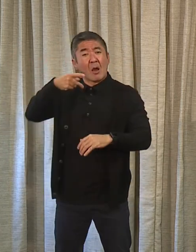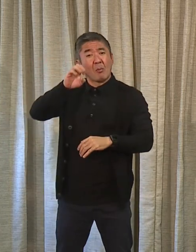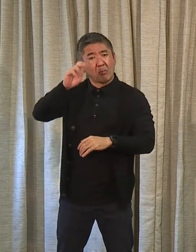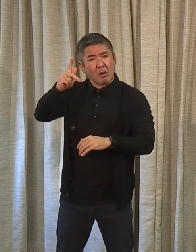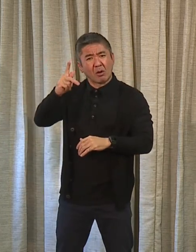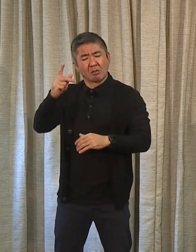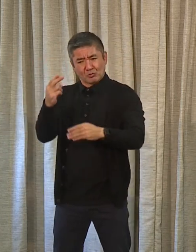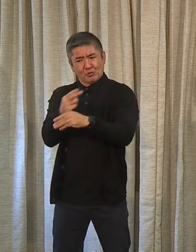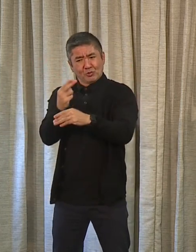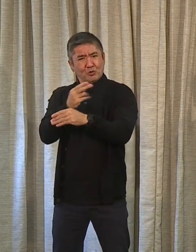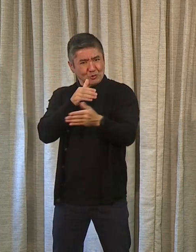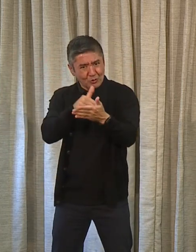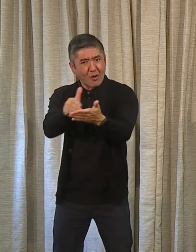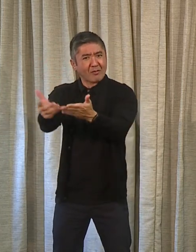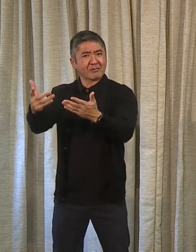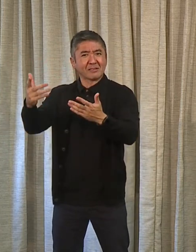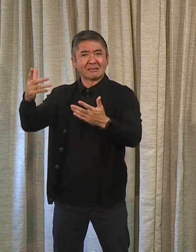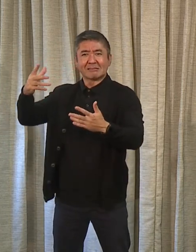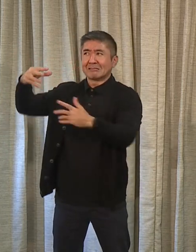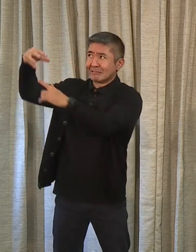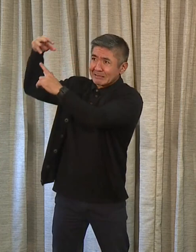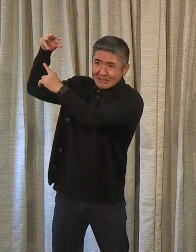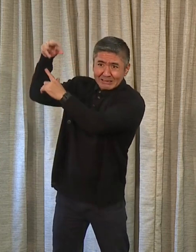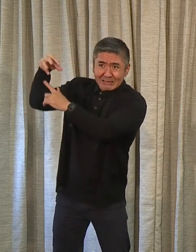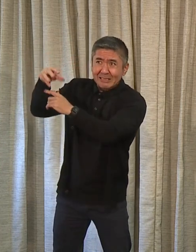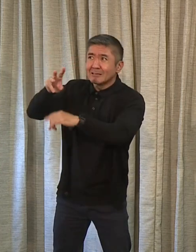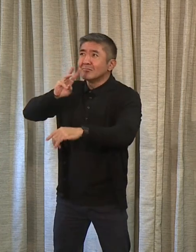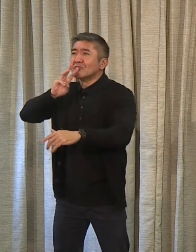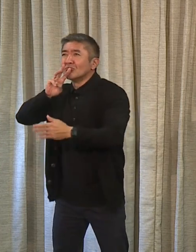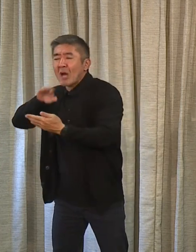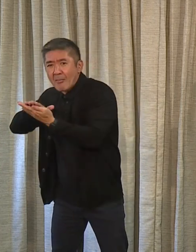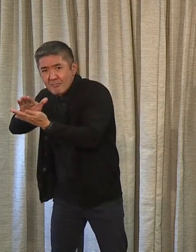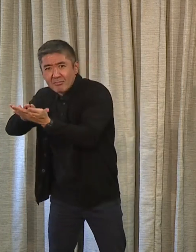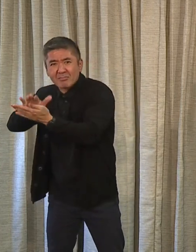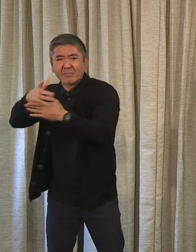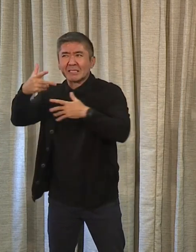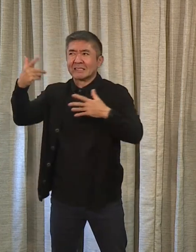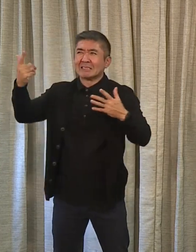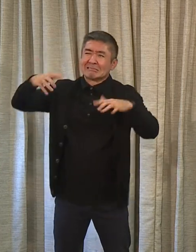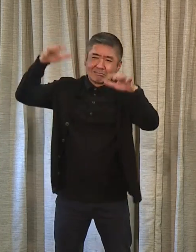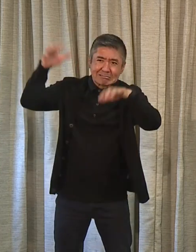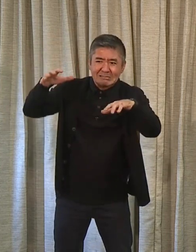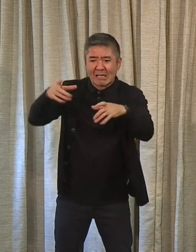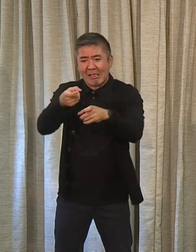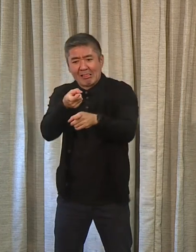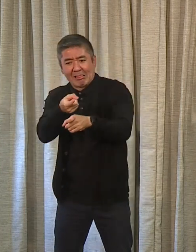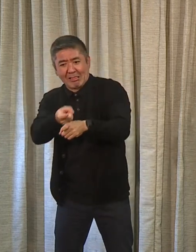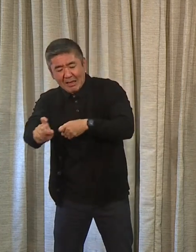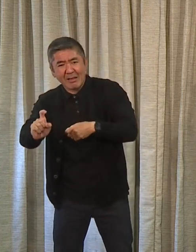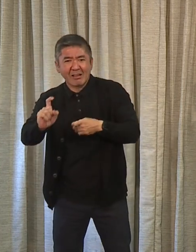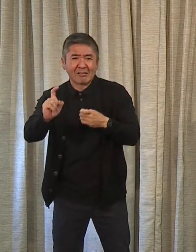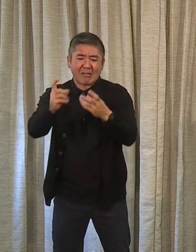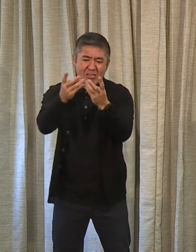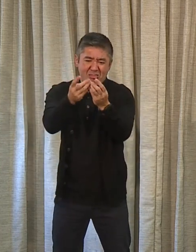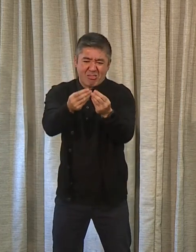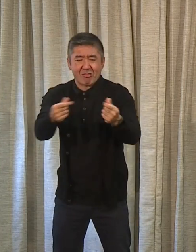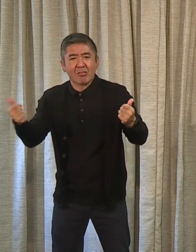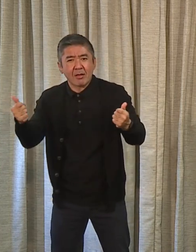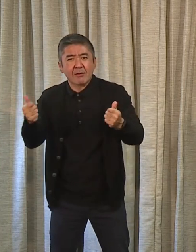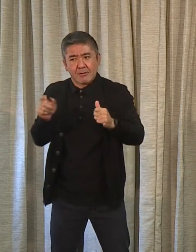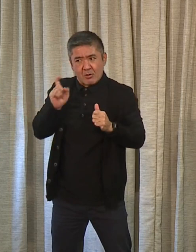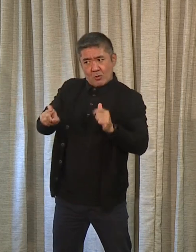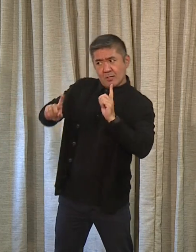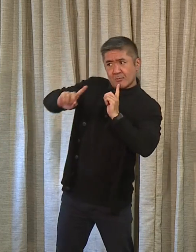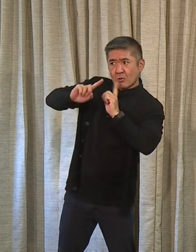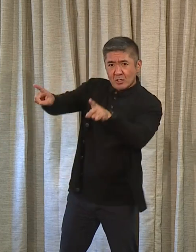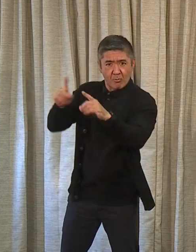used. They're out in the, you know, beach parks and other areas that get a lot of weather. So sometimes things happen and we need to be able to